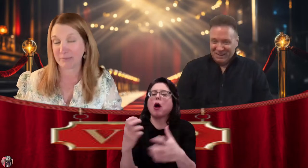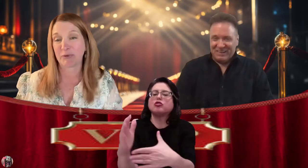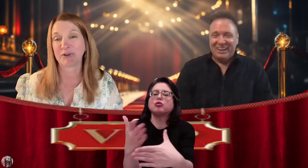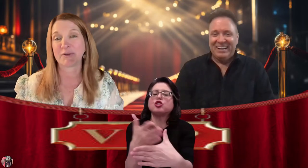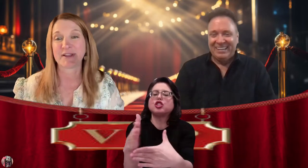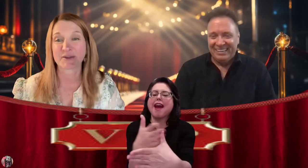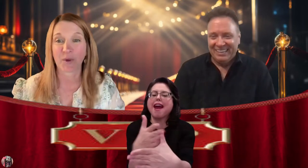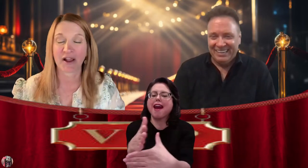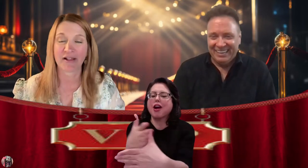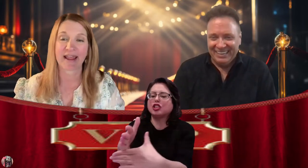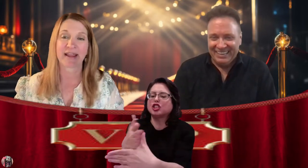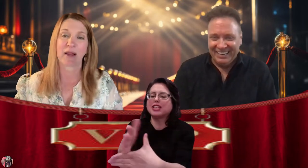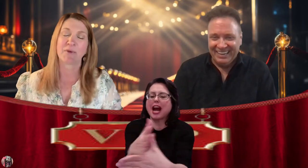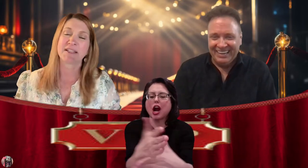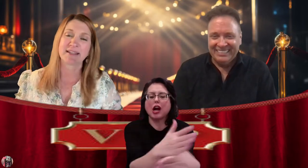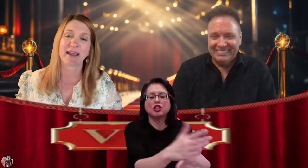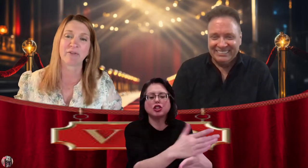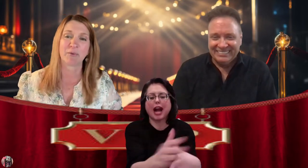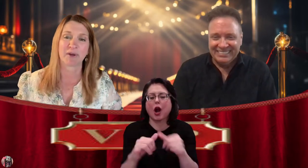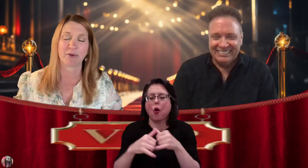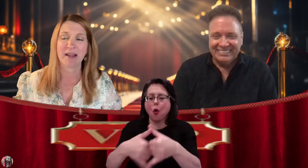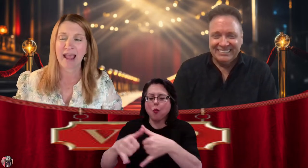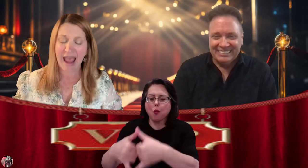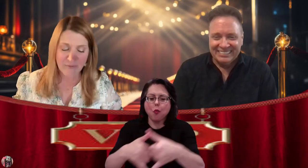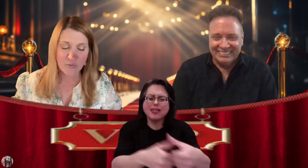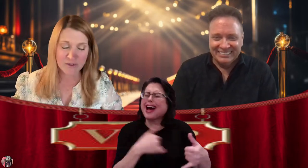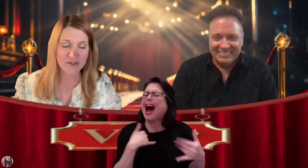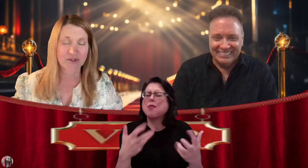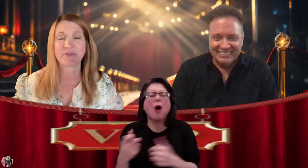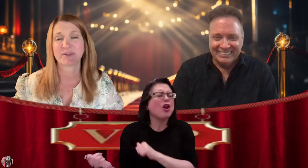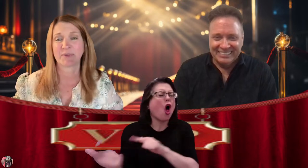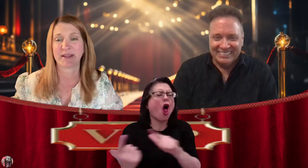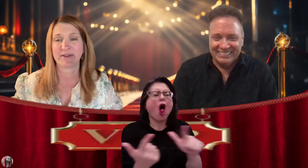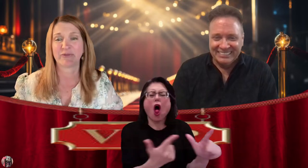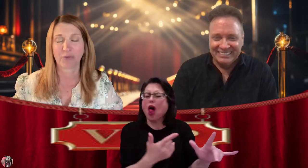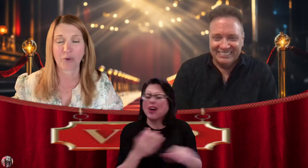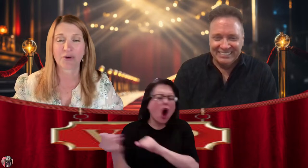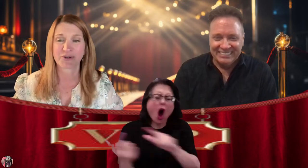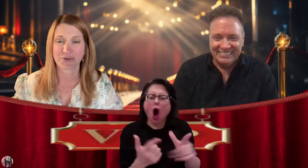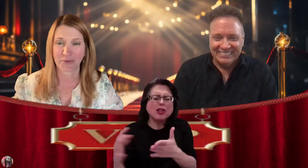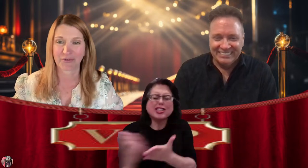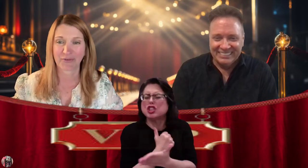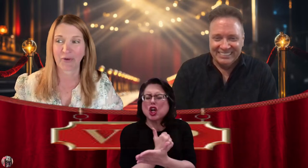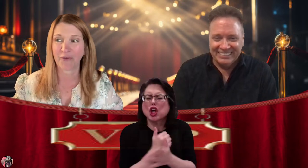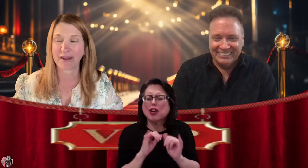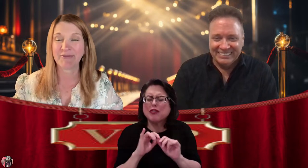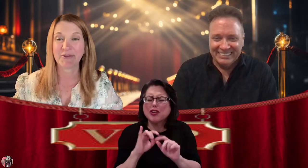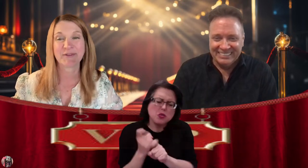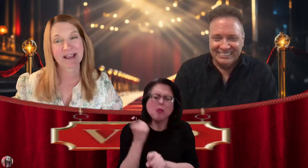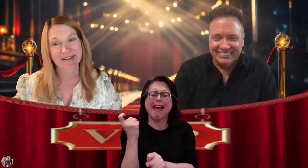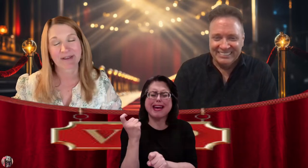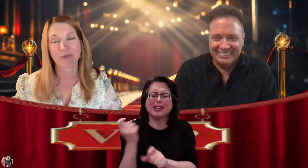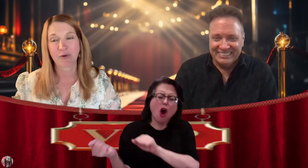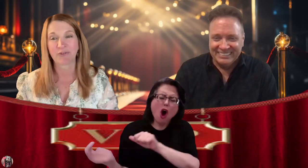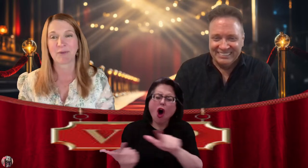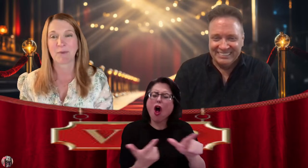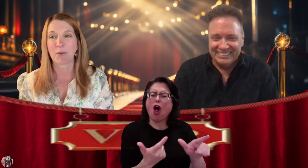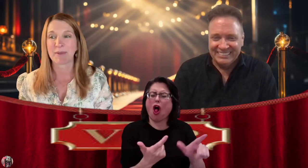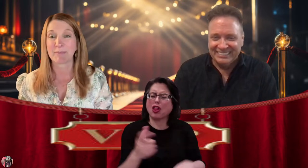important to me as well. And I want to see everyone. Everyone deserves to win for sure. So even though, yes, of course, I'm hoping